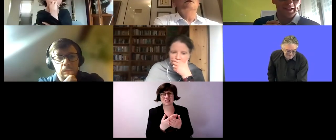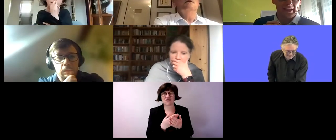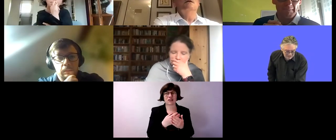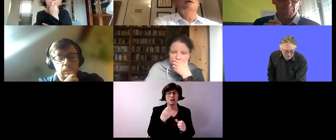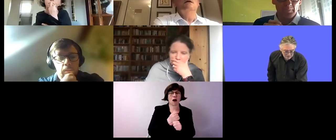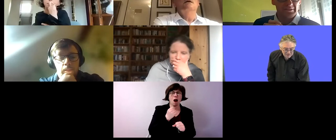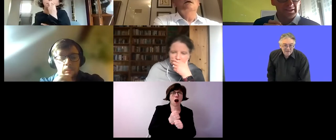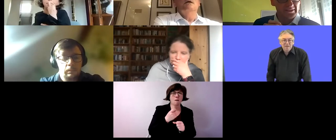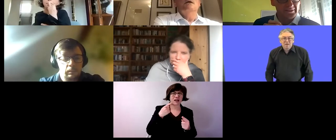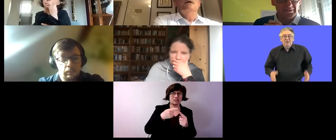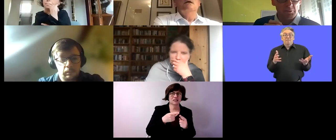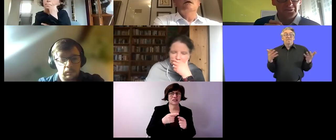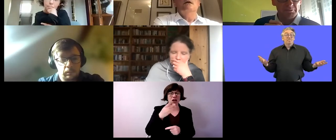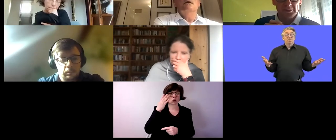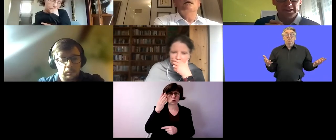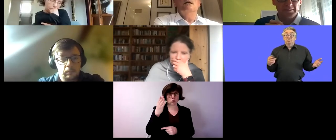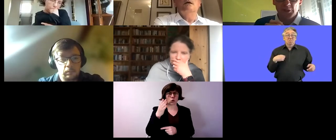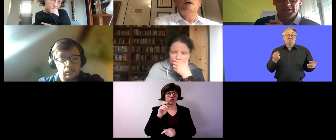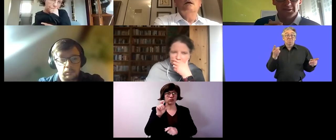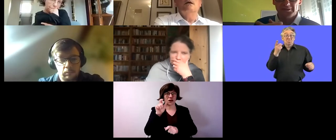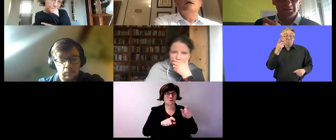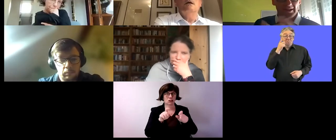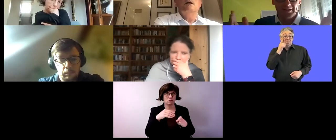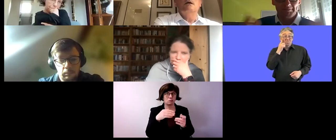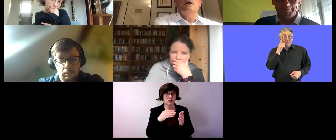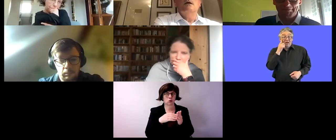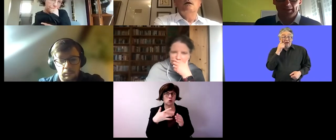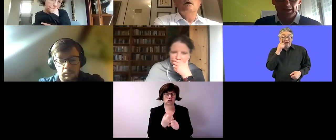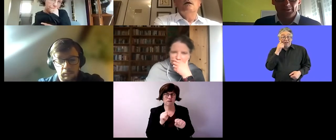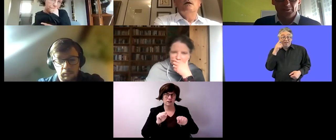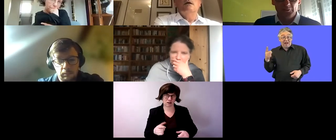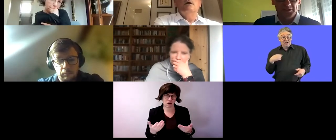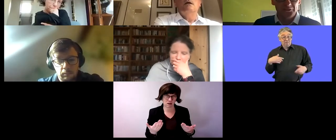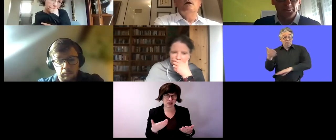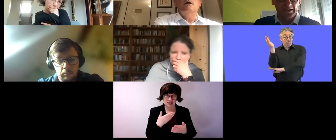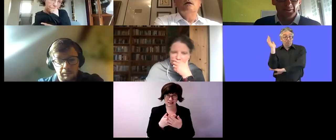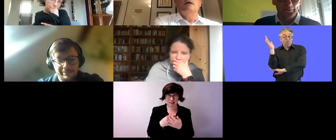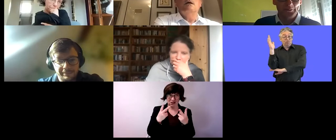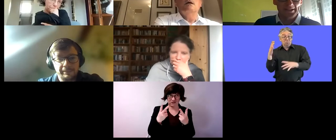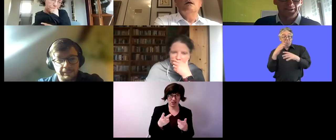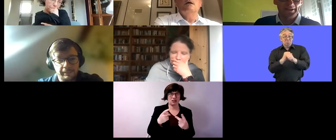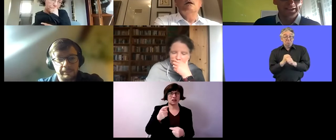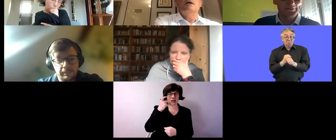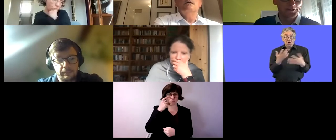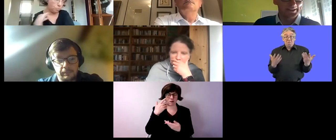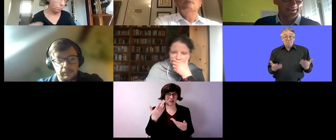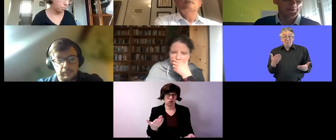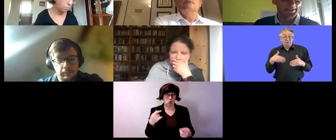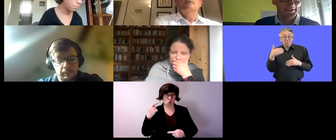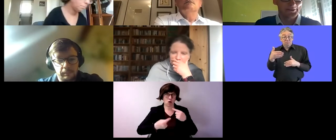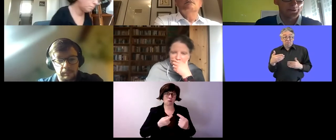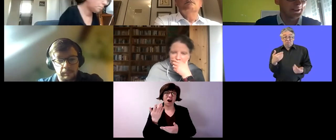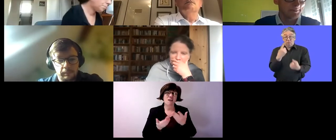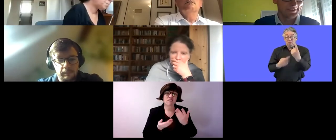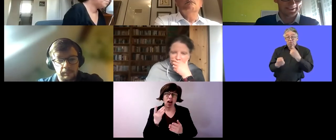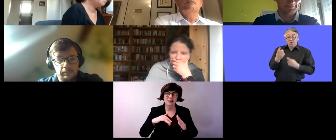um um think that's that's most important at the moment but um maybe some questions will will rise later on you know during